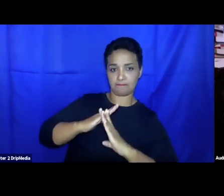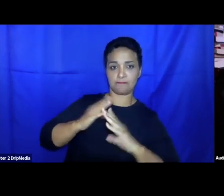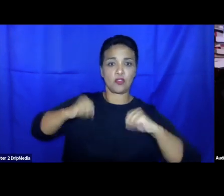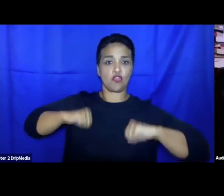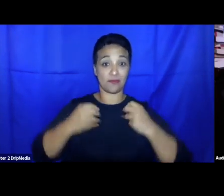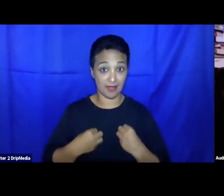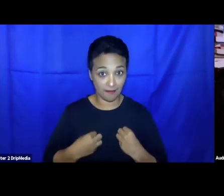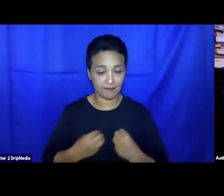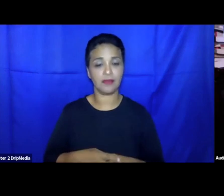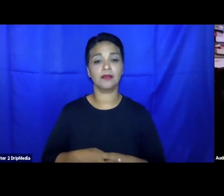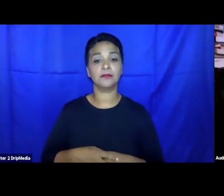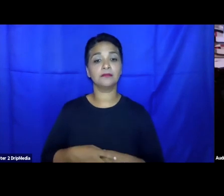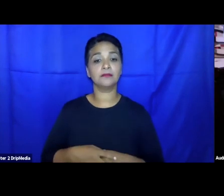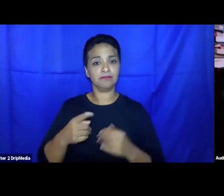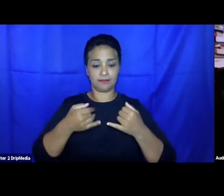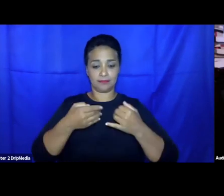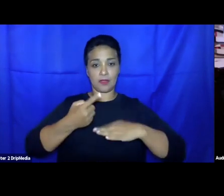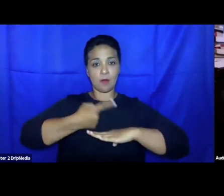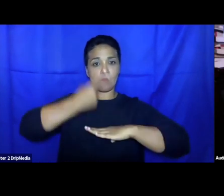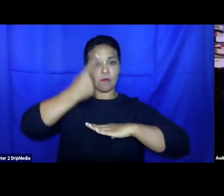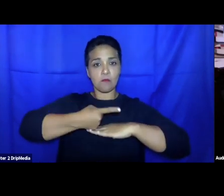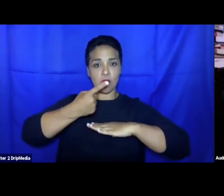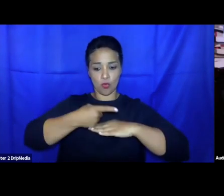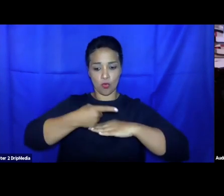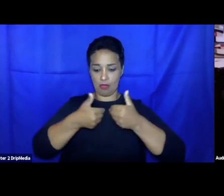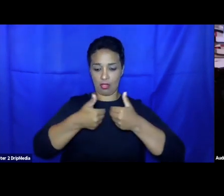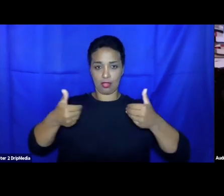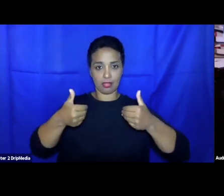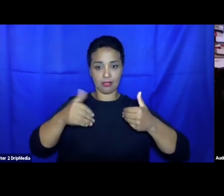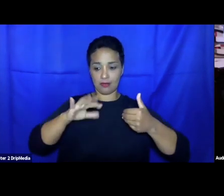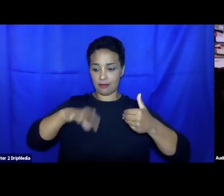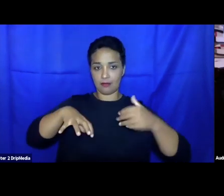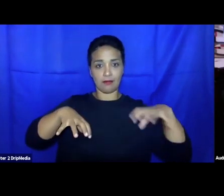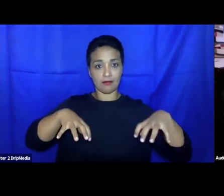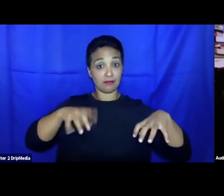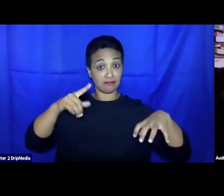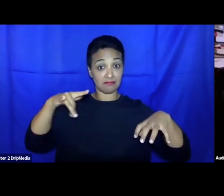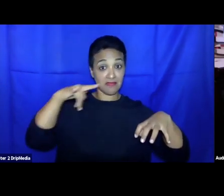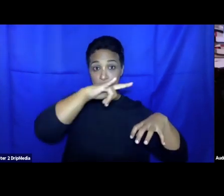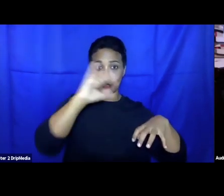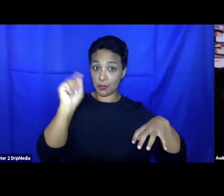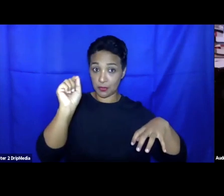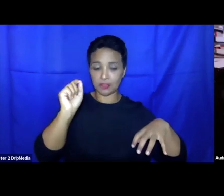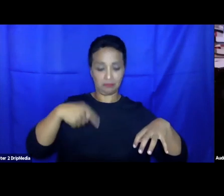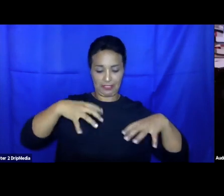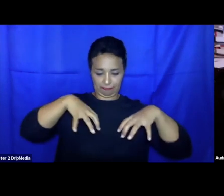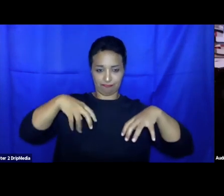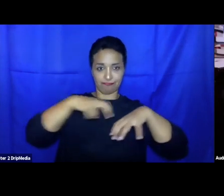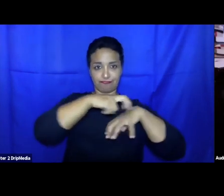applies at land borders between Canada and the United States. Doesn't apply to airports. Doesn't apply at marine borders. Historically, it has been